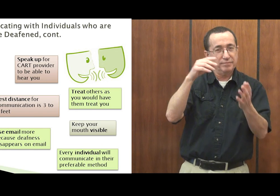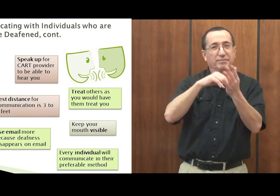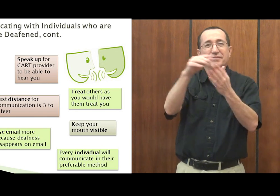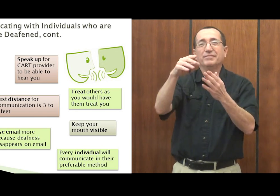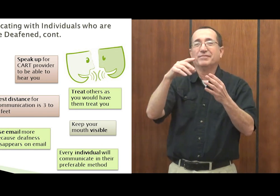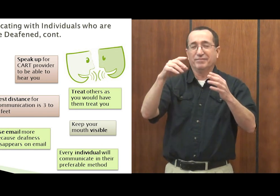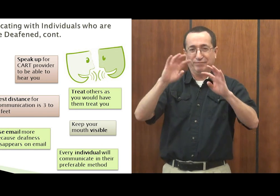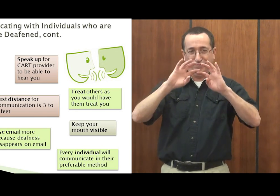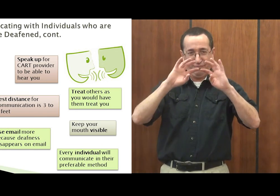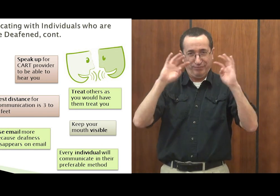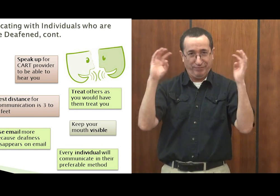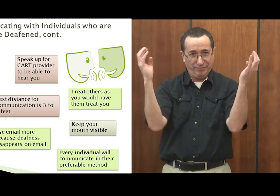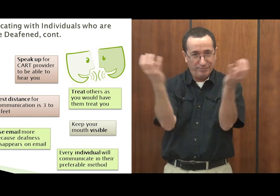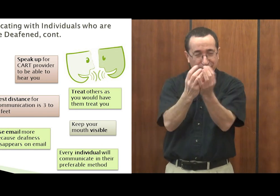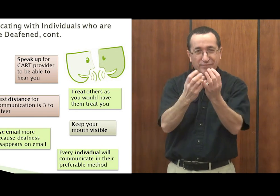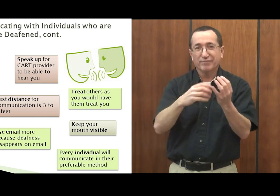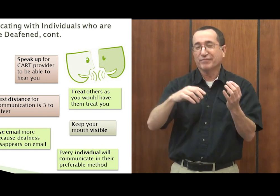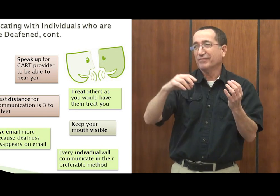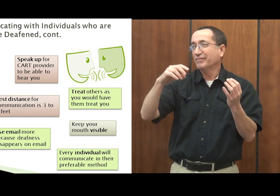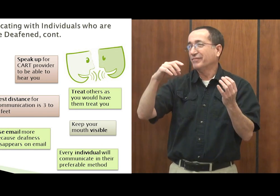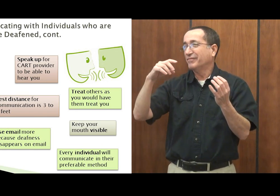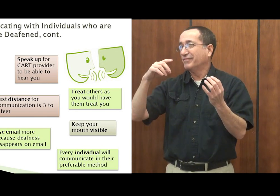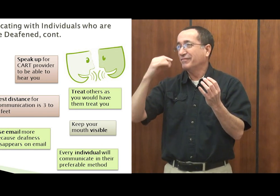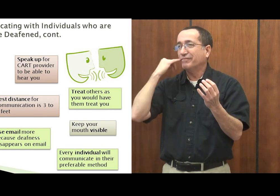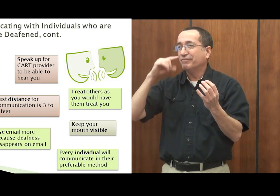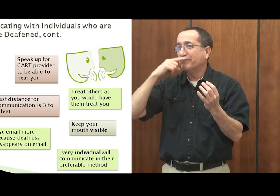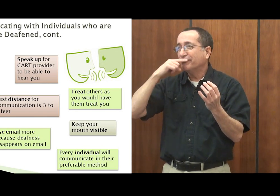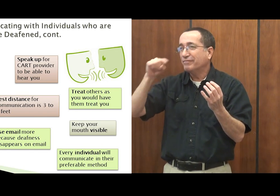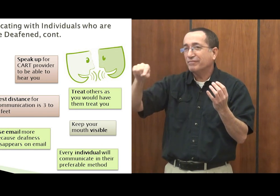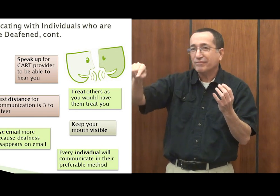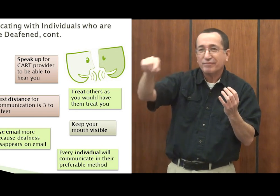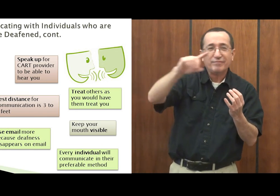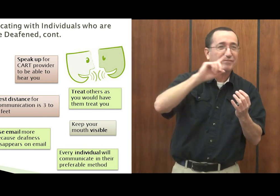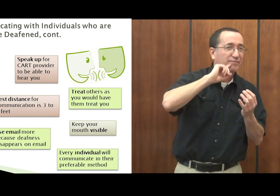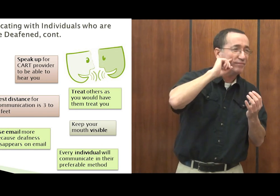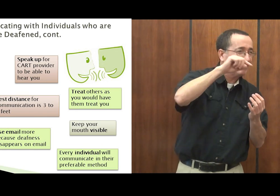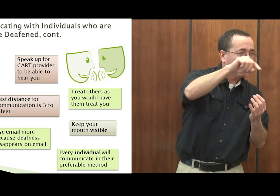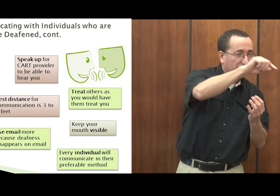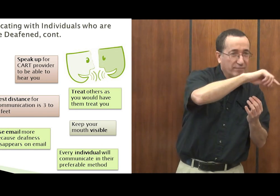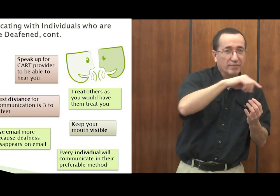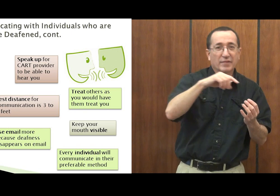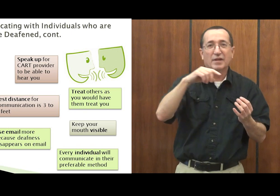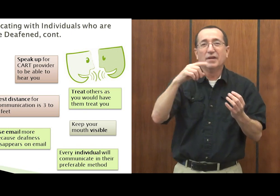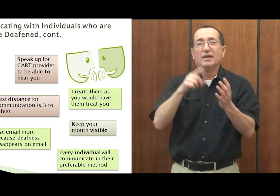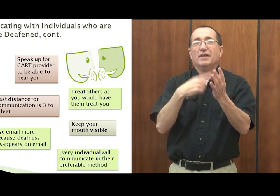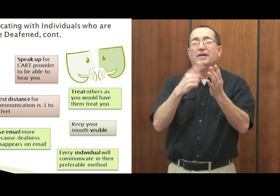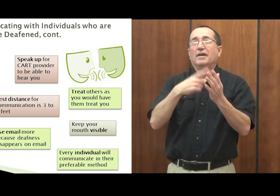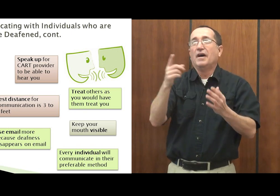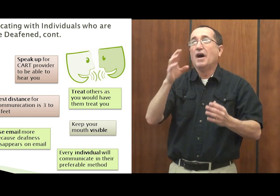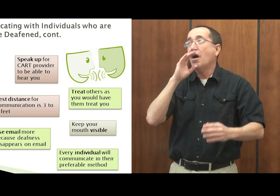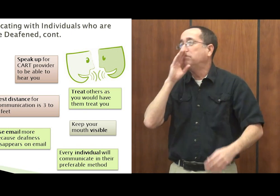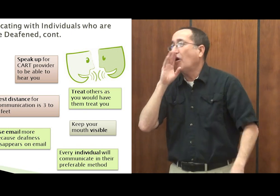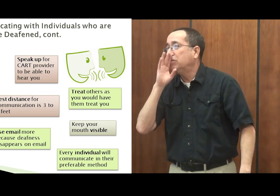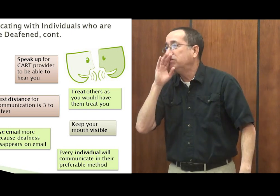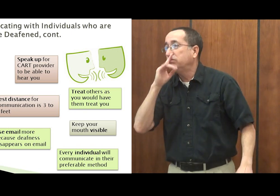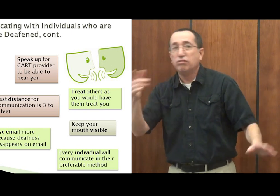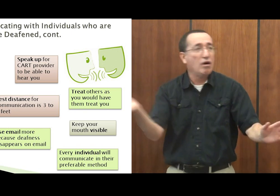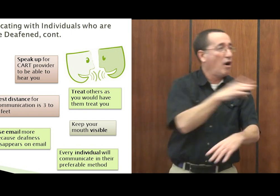And in communicating, if there's deaf people and hearing people all involved in